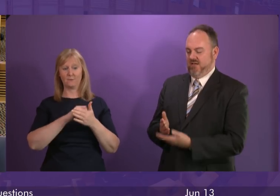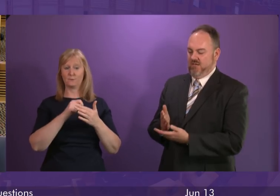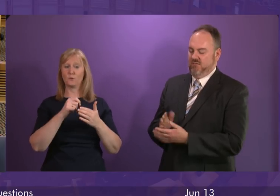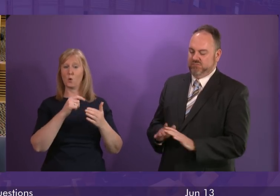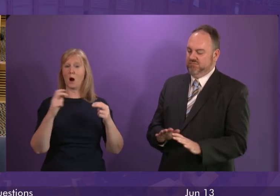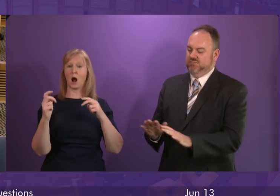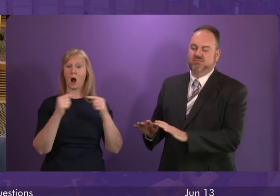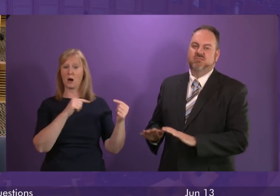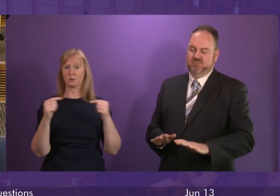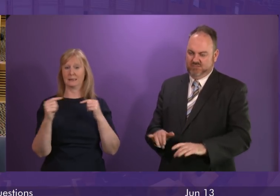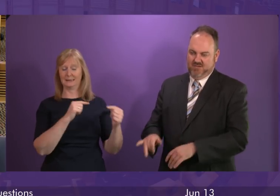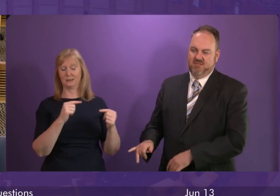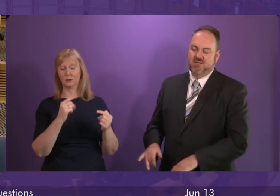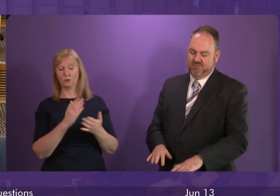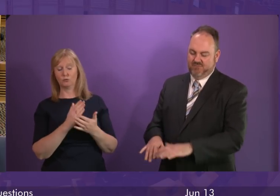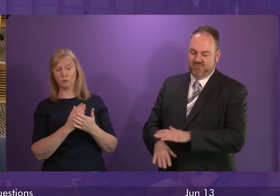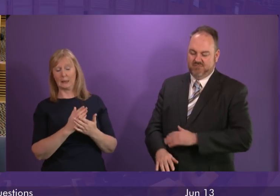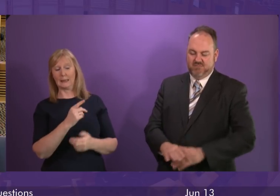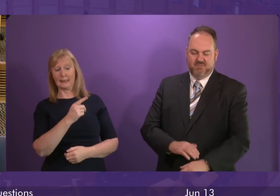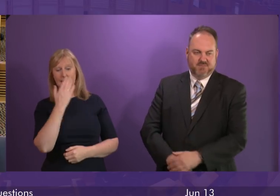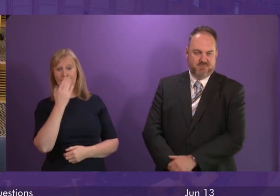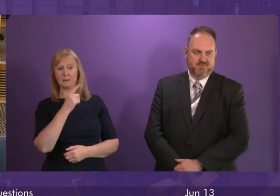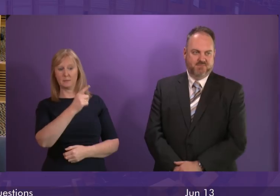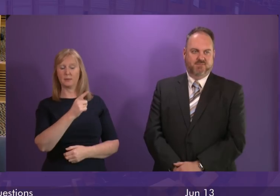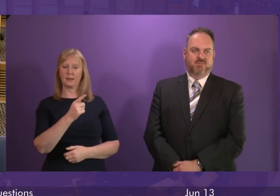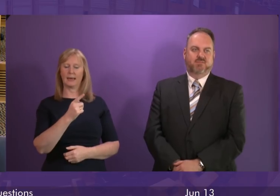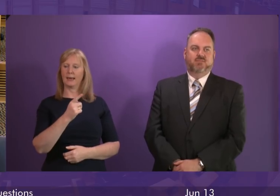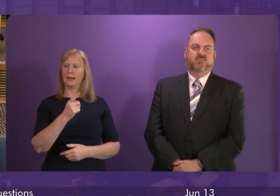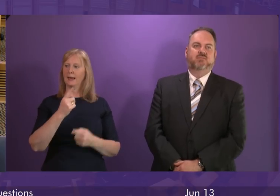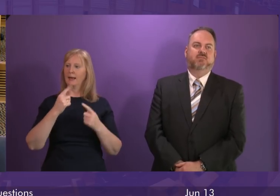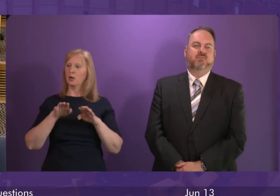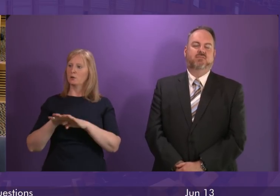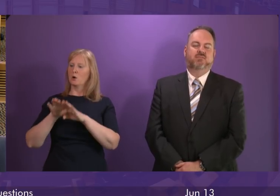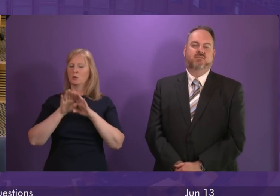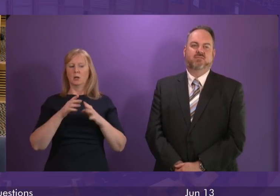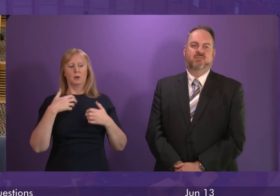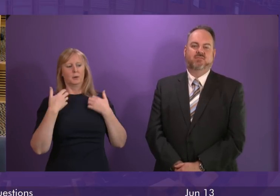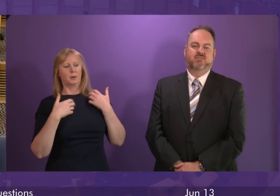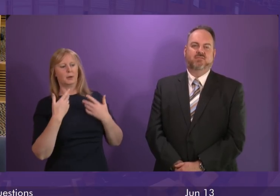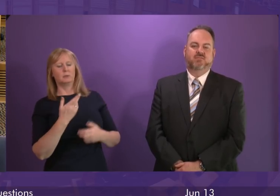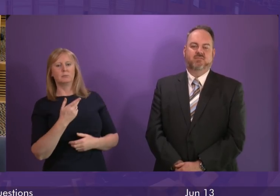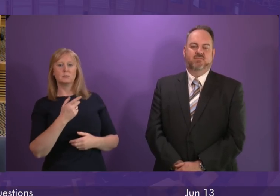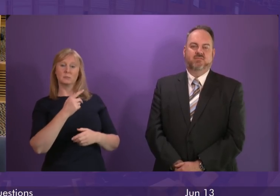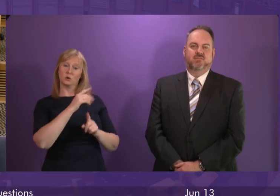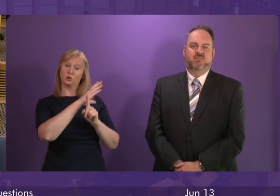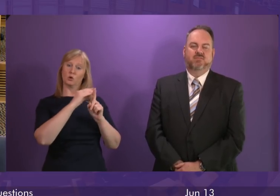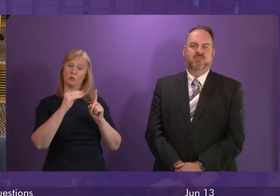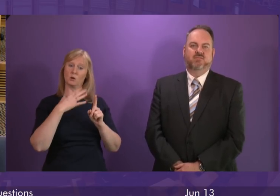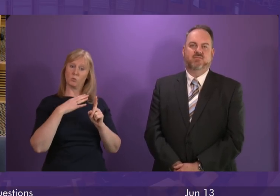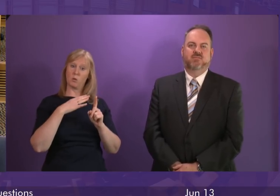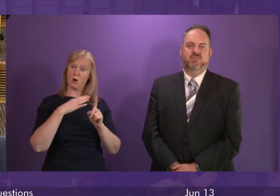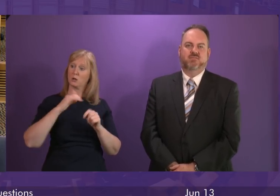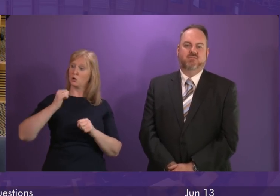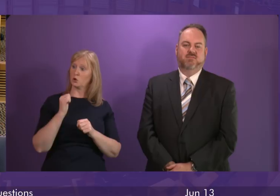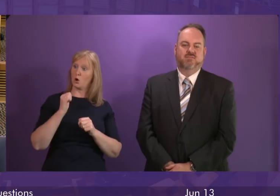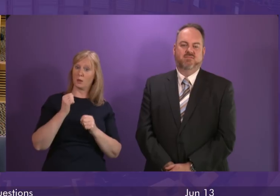to trying to frustrate democracy. The Tories are not interested in more money for Scotland.